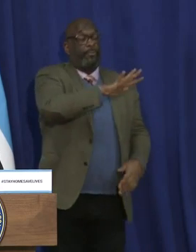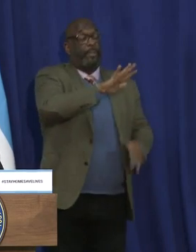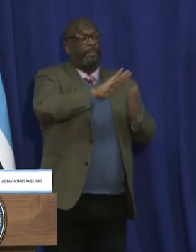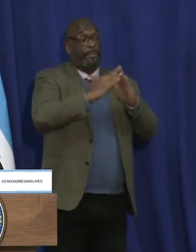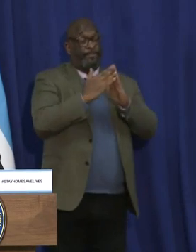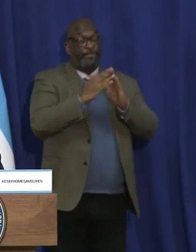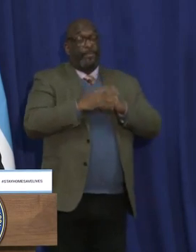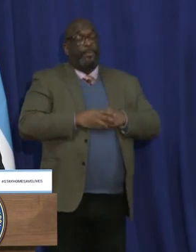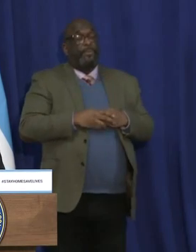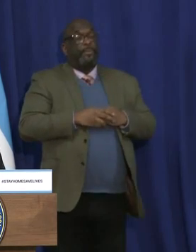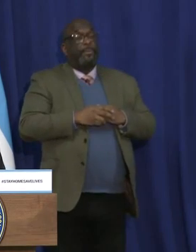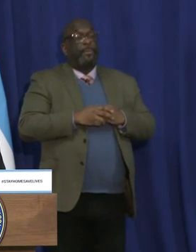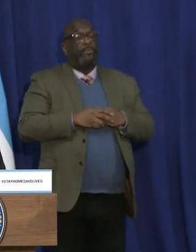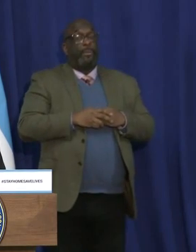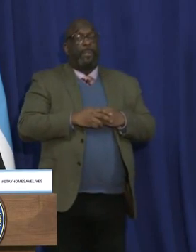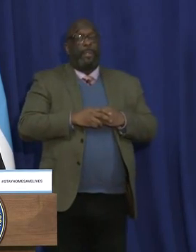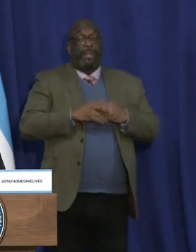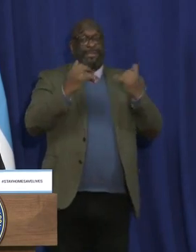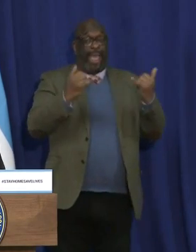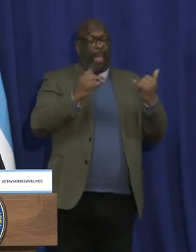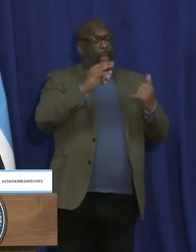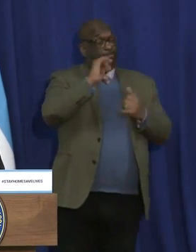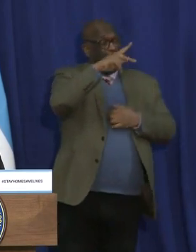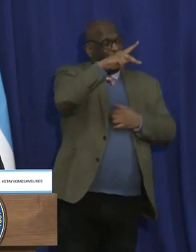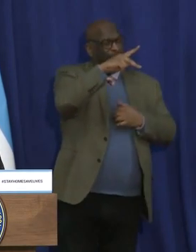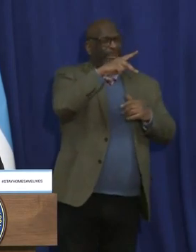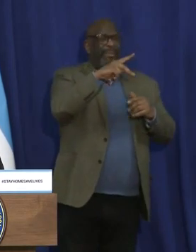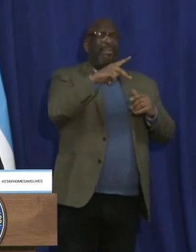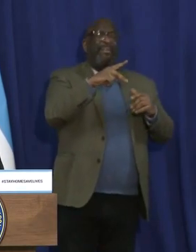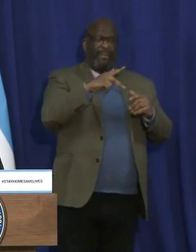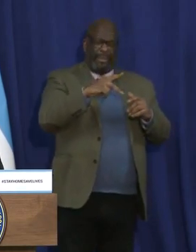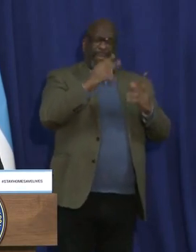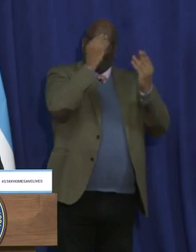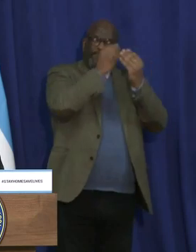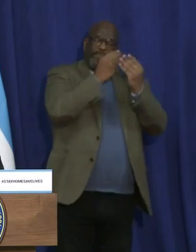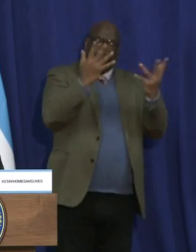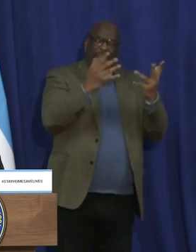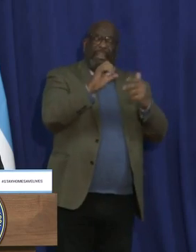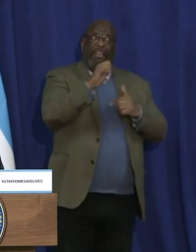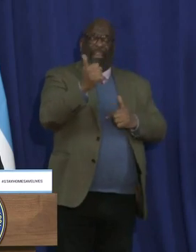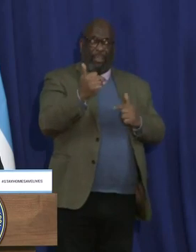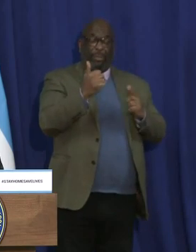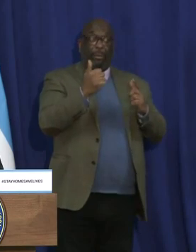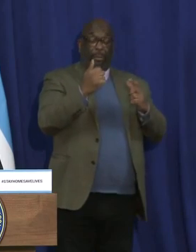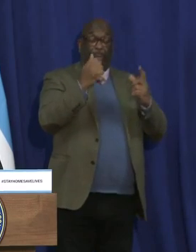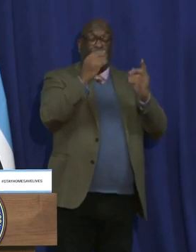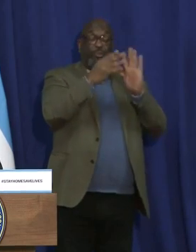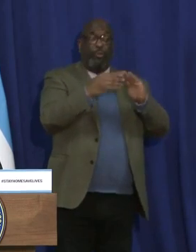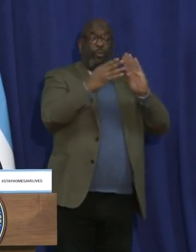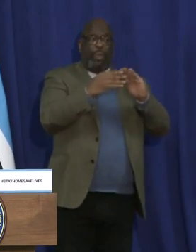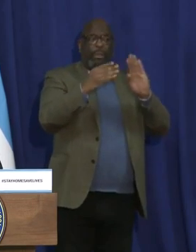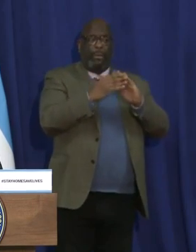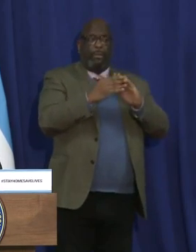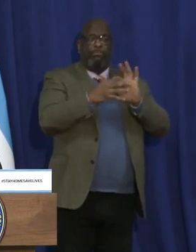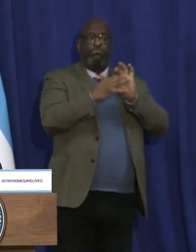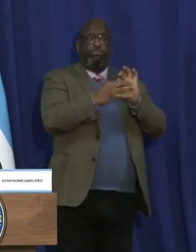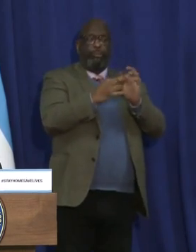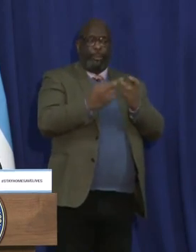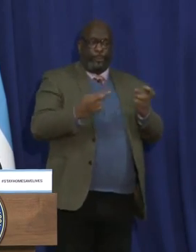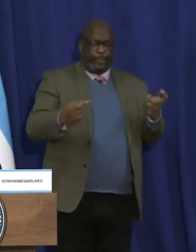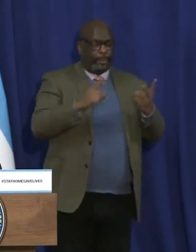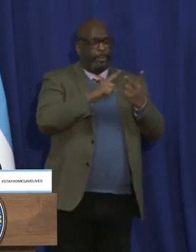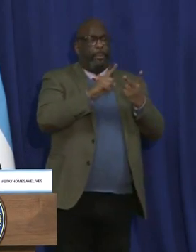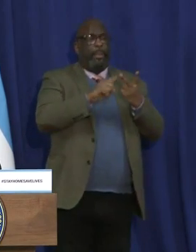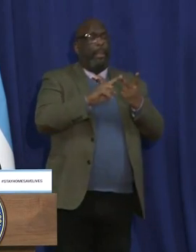maps we have here tell another familiar story. It's a story about resources and inequality, about health